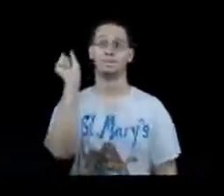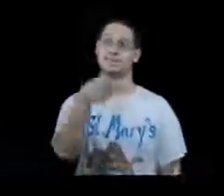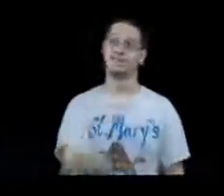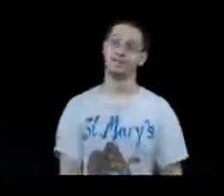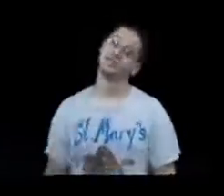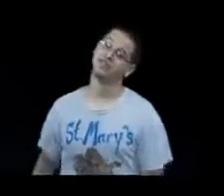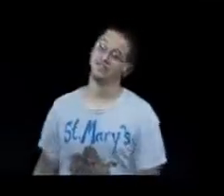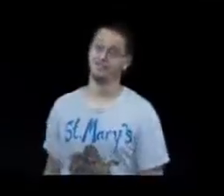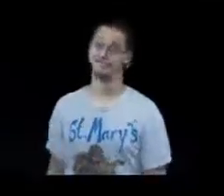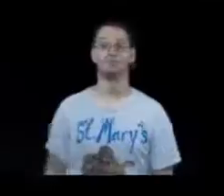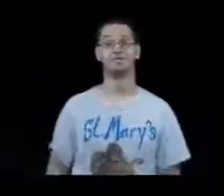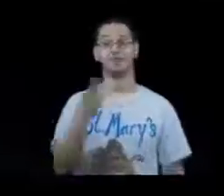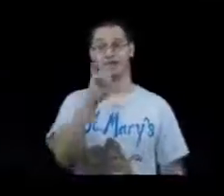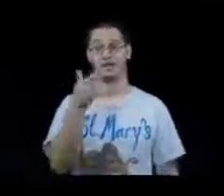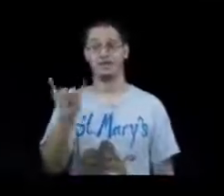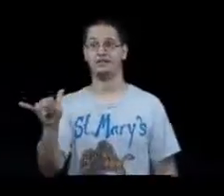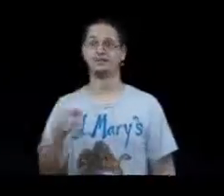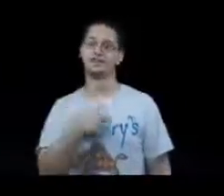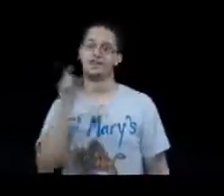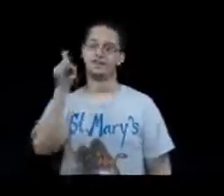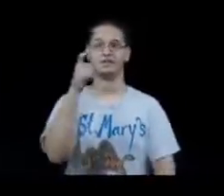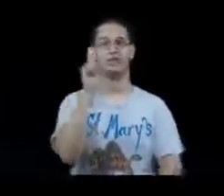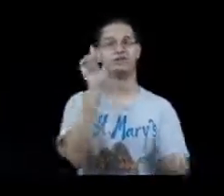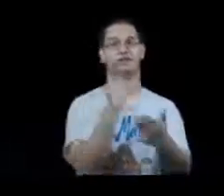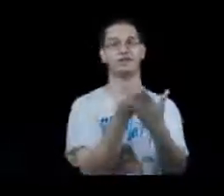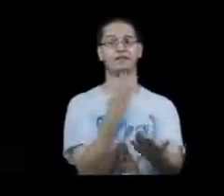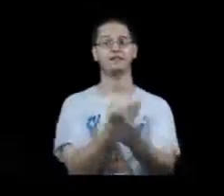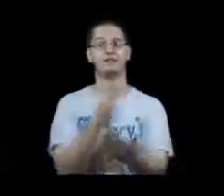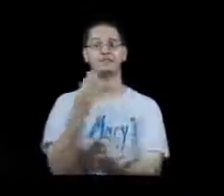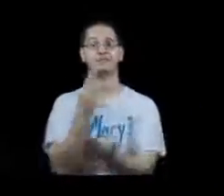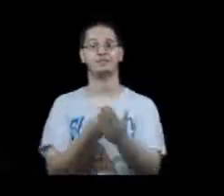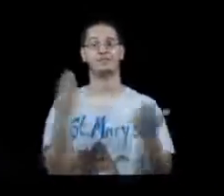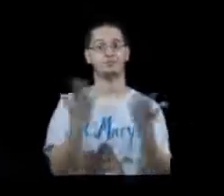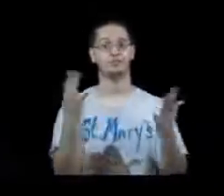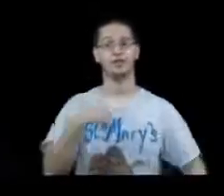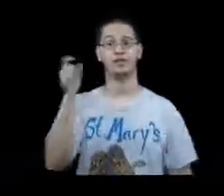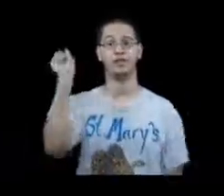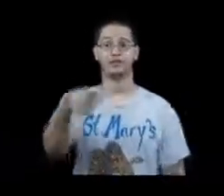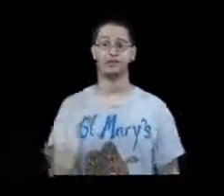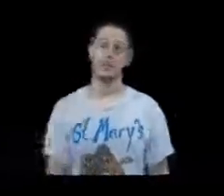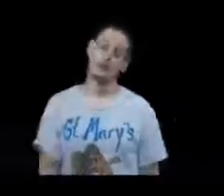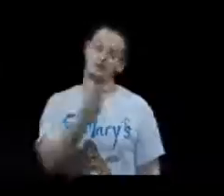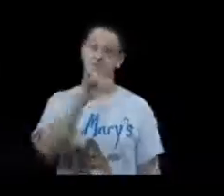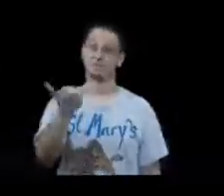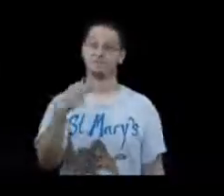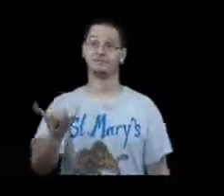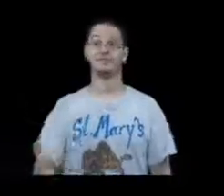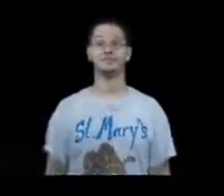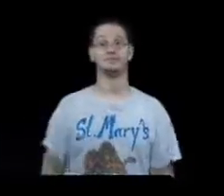I need I said, need a dollar, dollar, dollar, that's what I need And I need